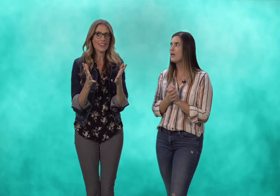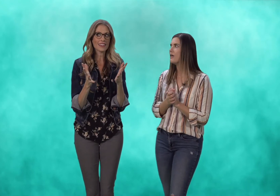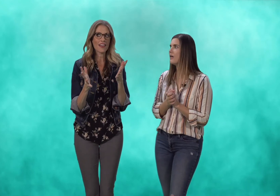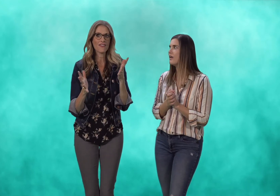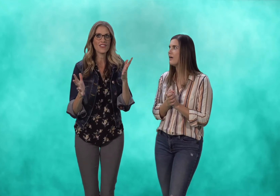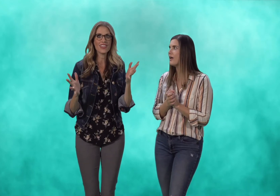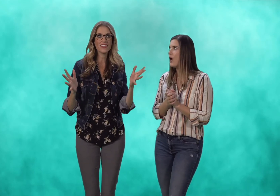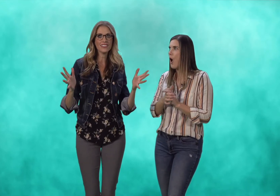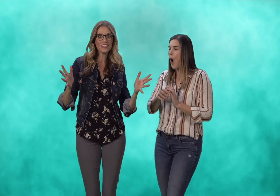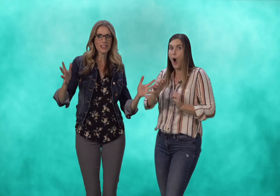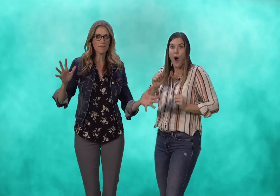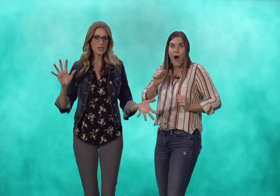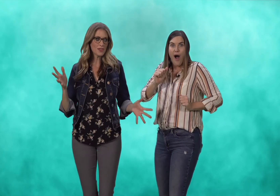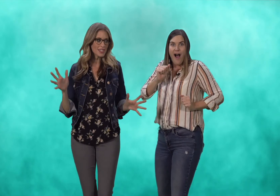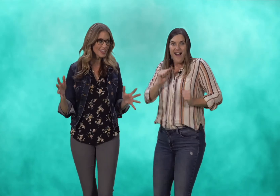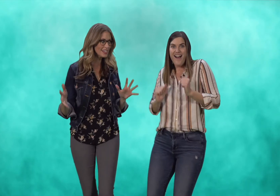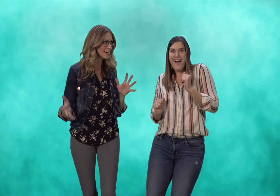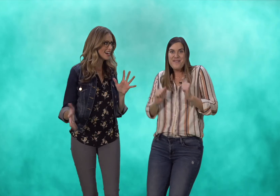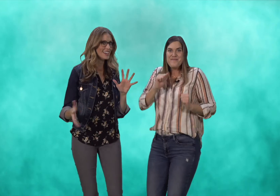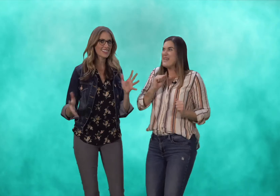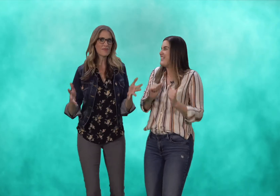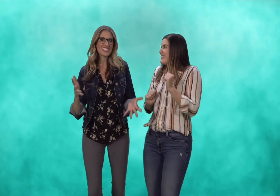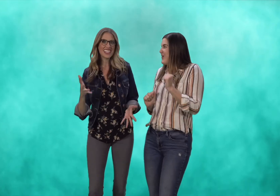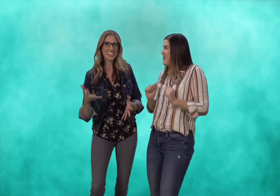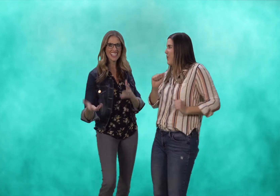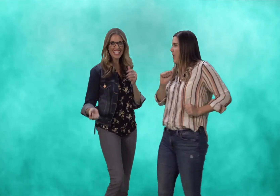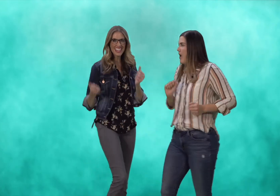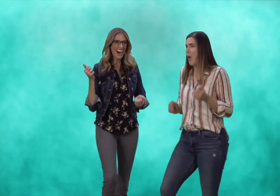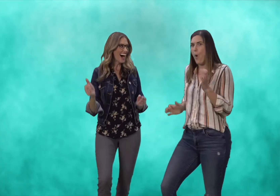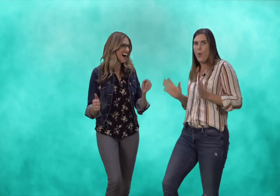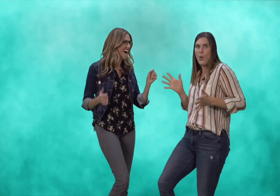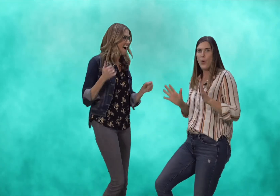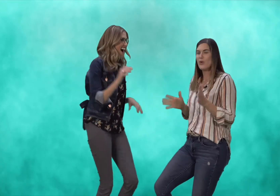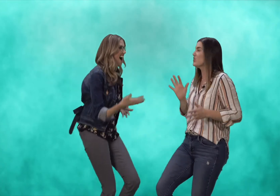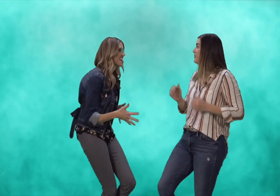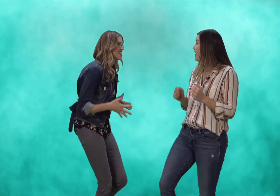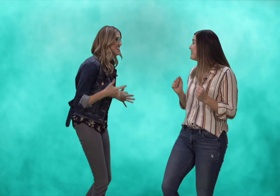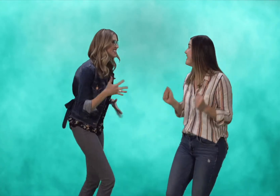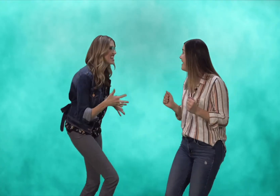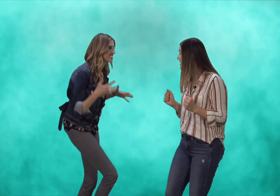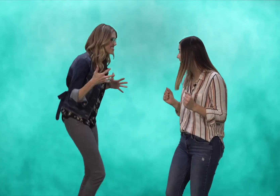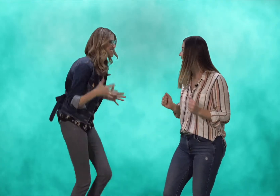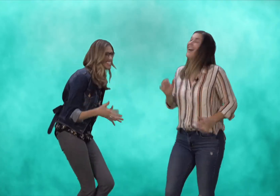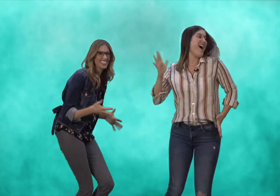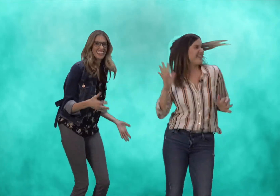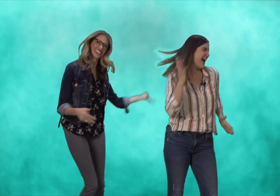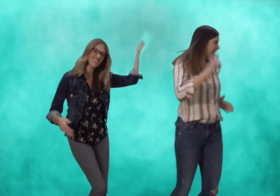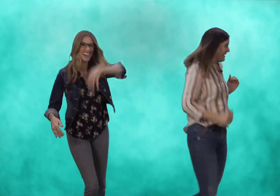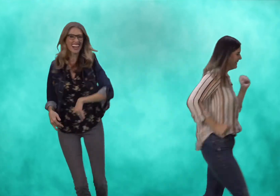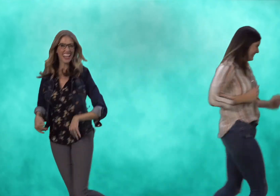i feel some music me too oh should we go sing let's go sing together let's on guys